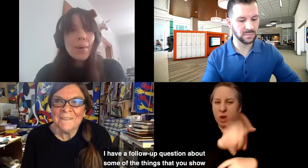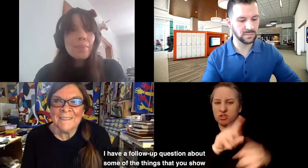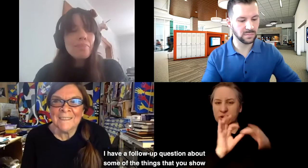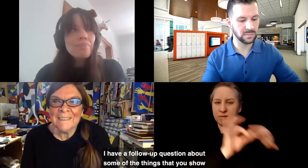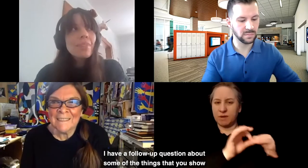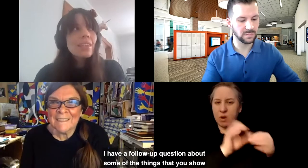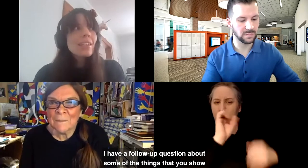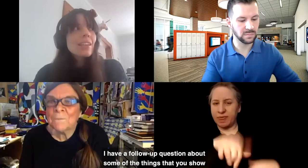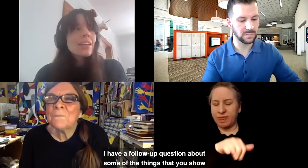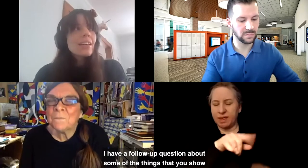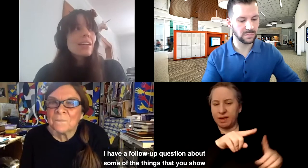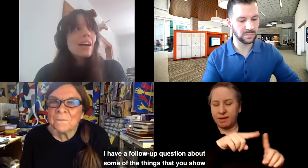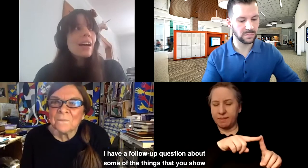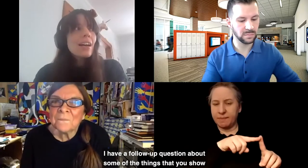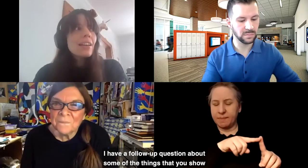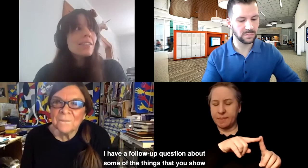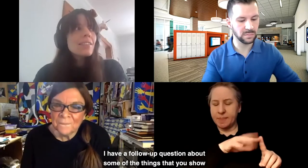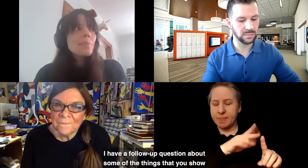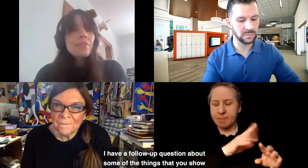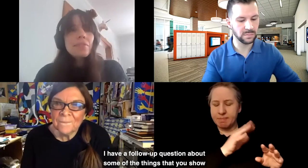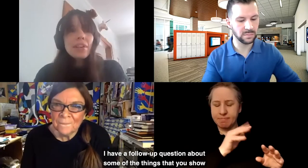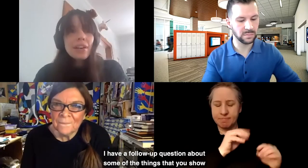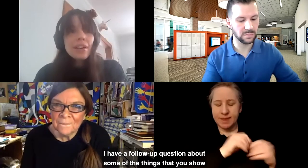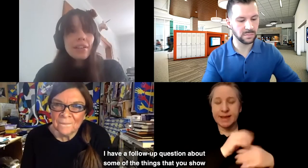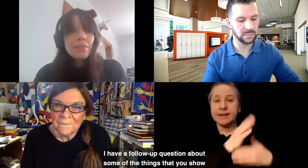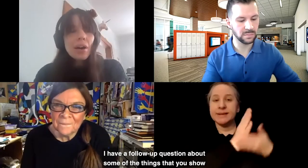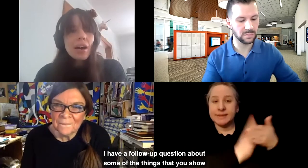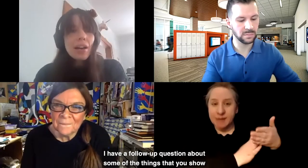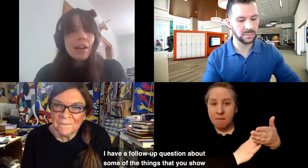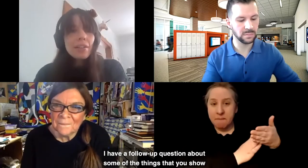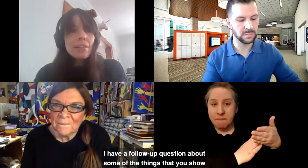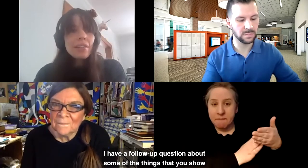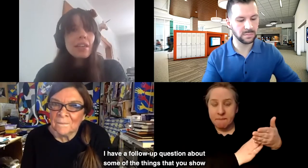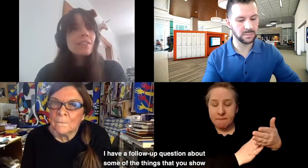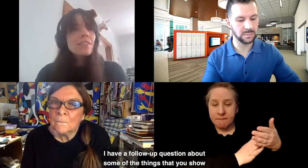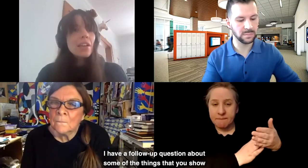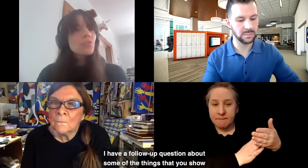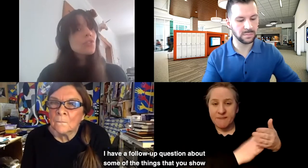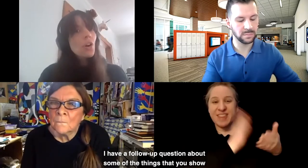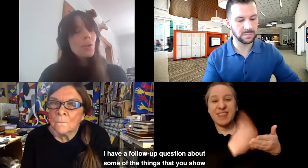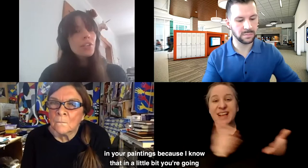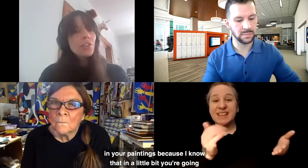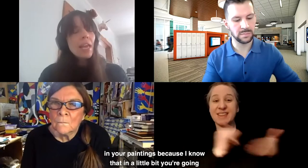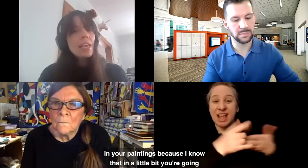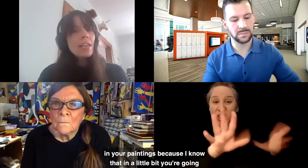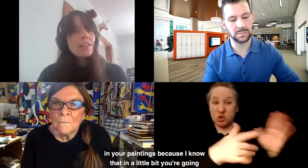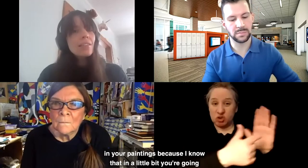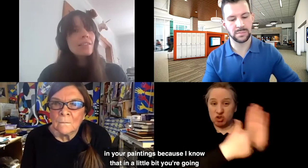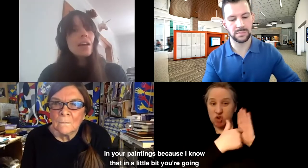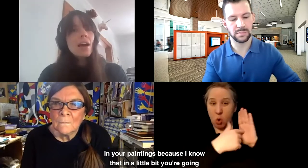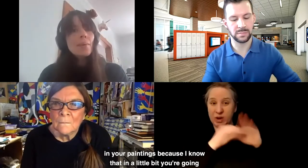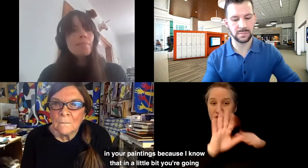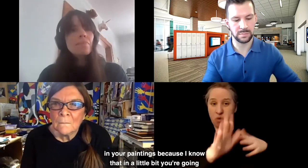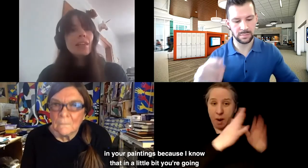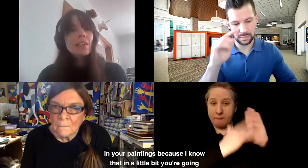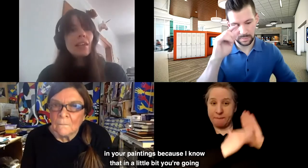some of the things that you show in your paintings.